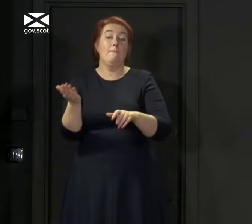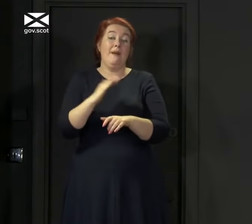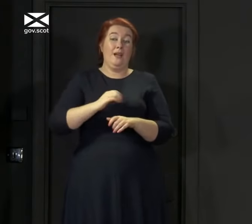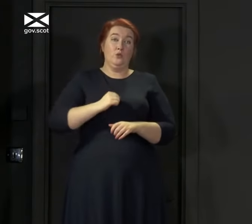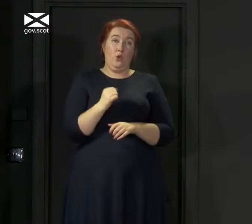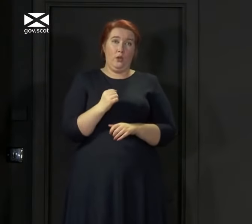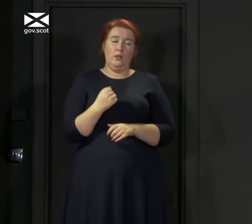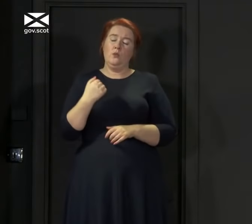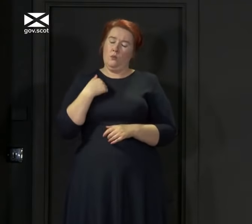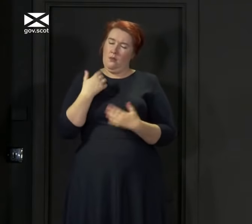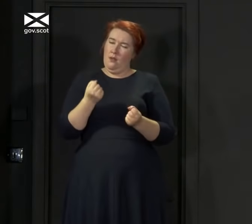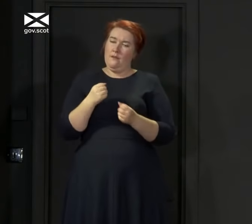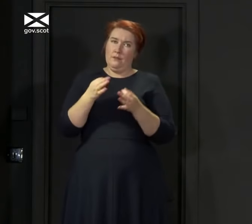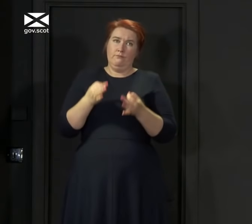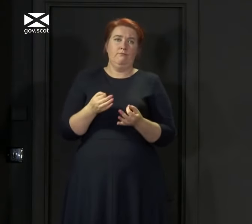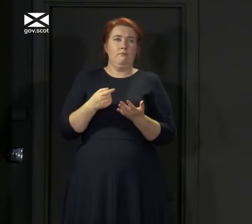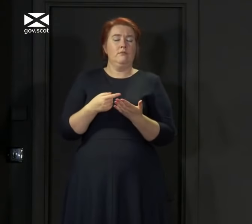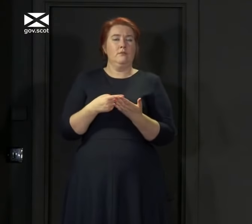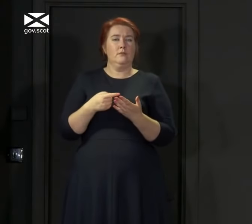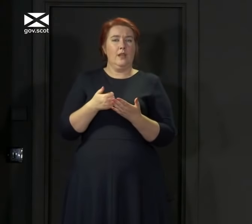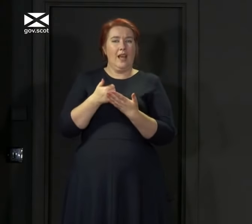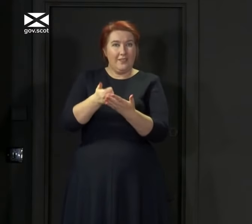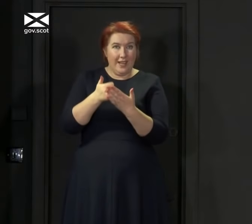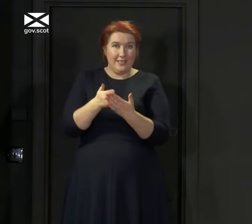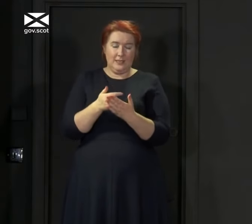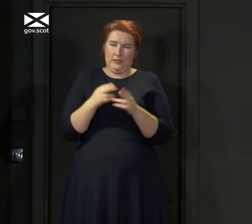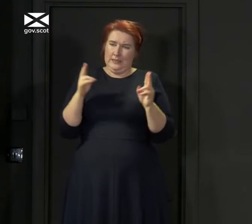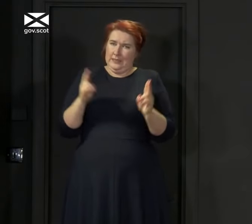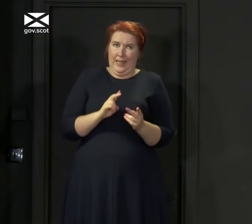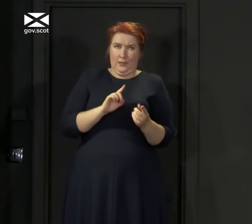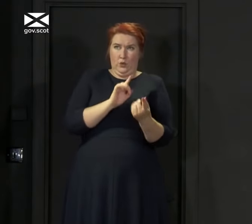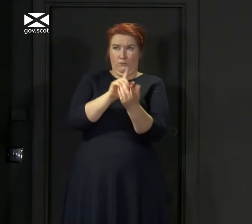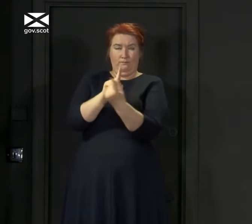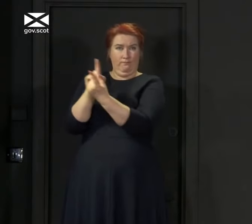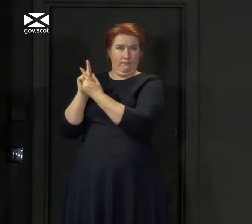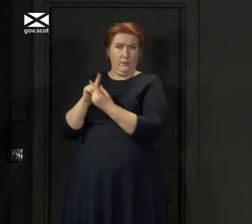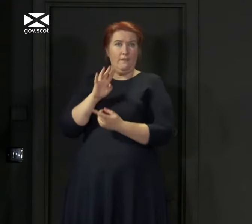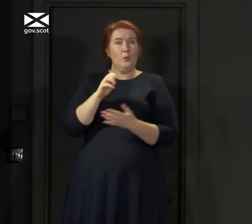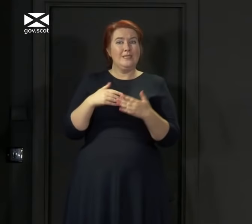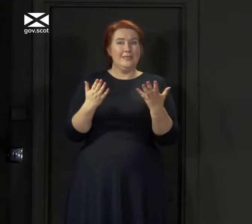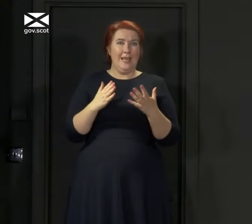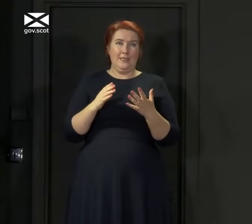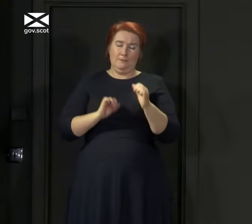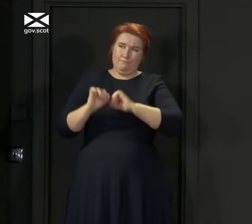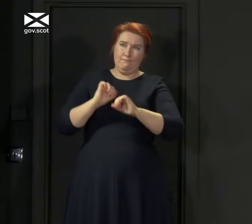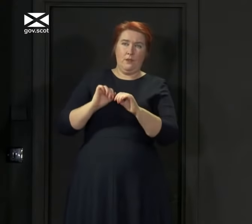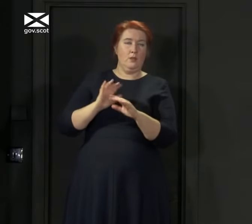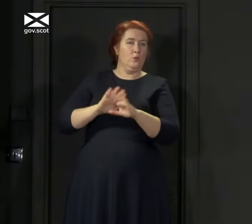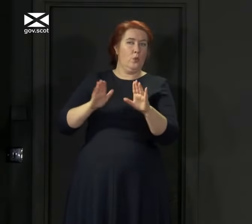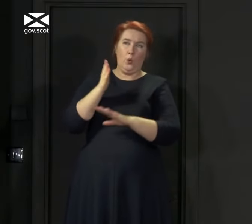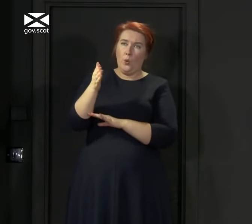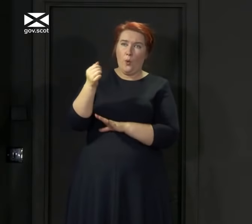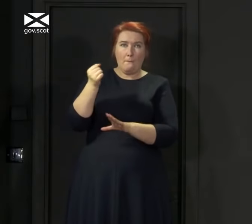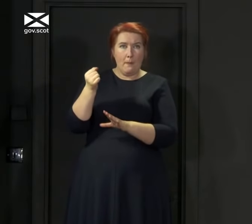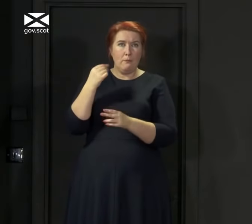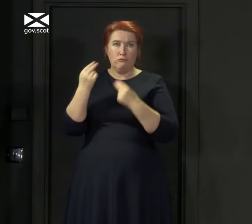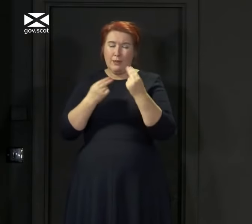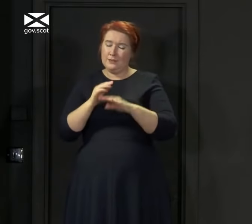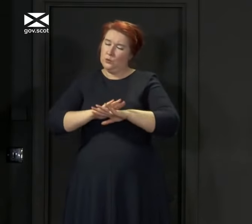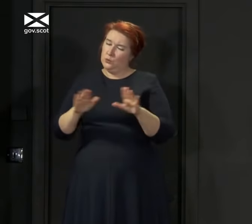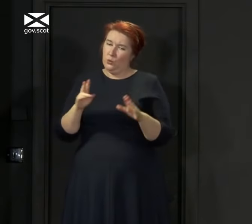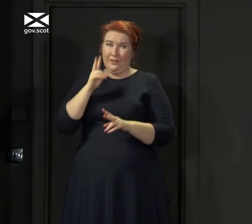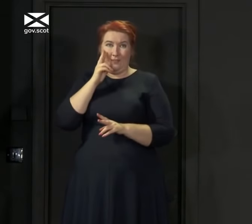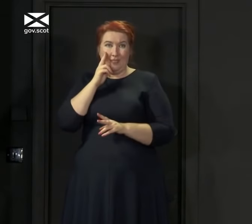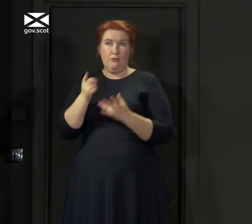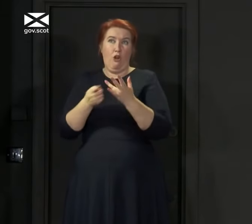please follow the advice we've given you. Minimise contact for 14 days outside your own household. Don't go to pubs and restaurants and don't visit your family